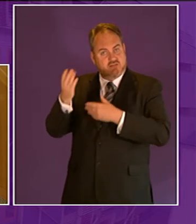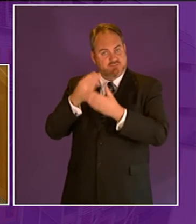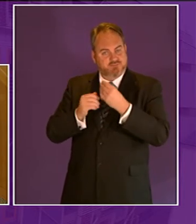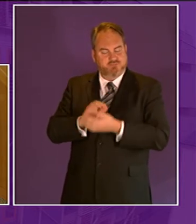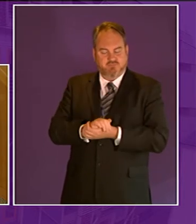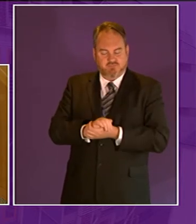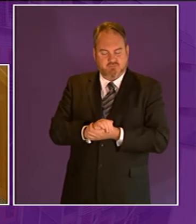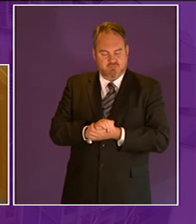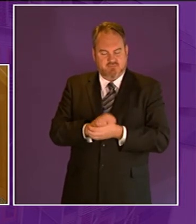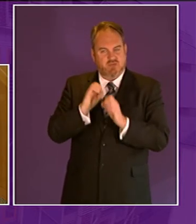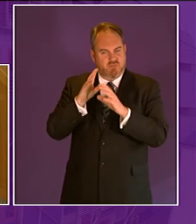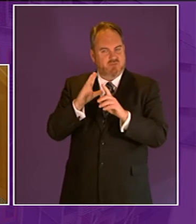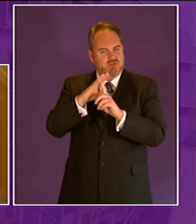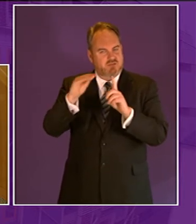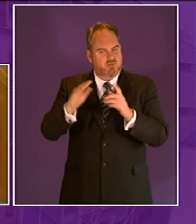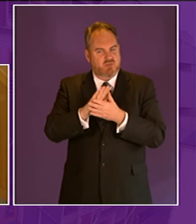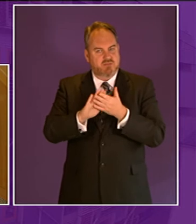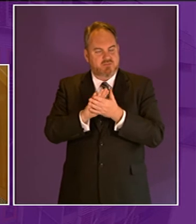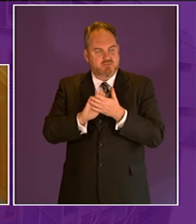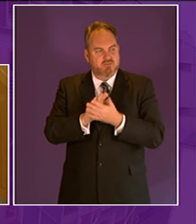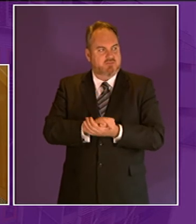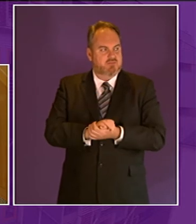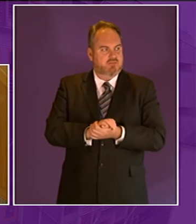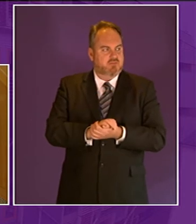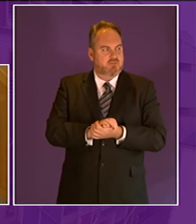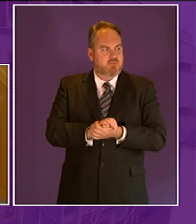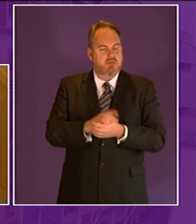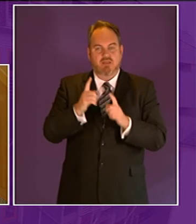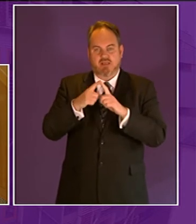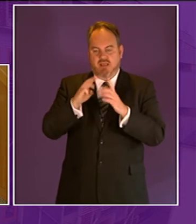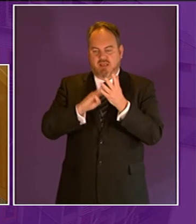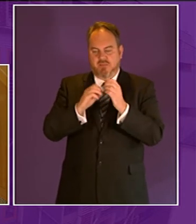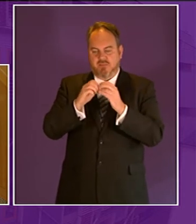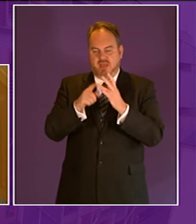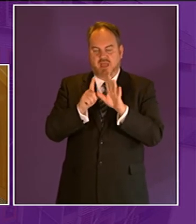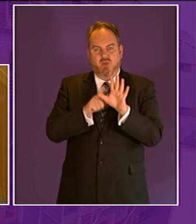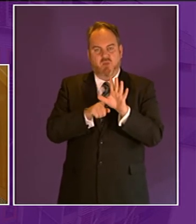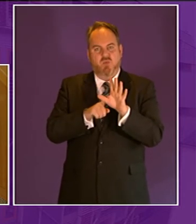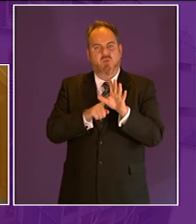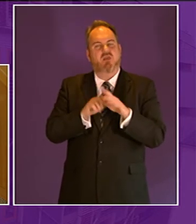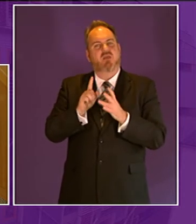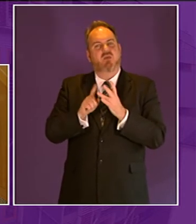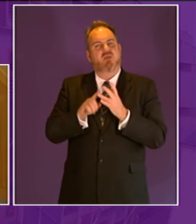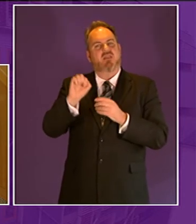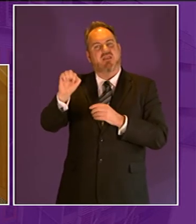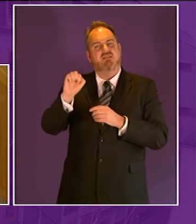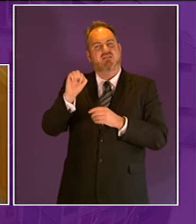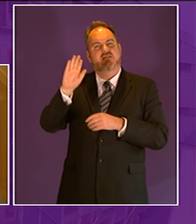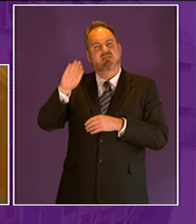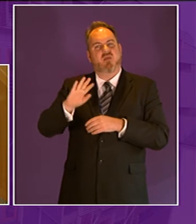of this is m byw which means seed in south african which was a finalist for the helping it happen education